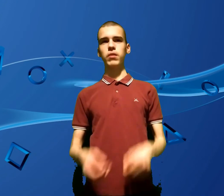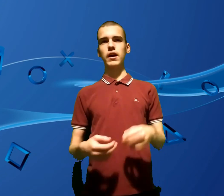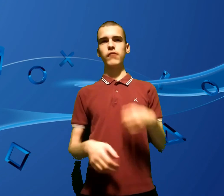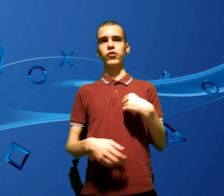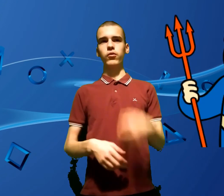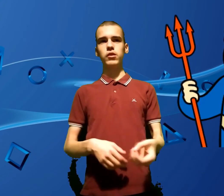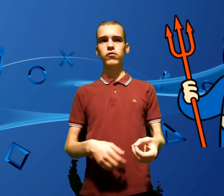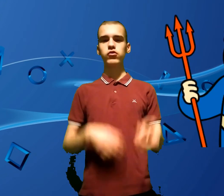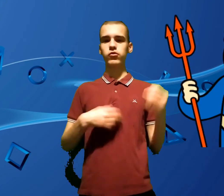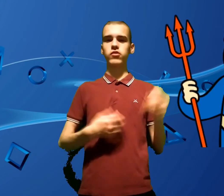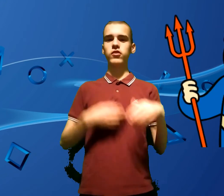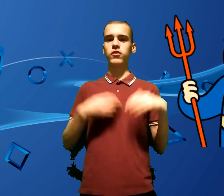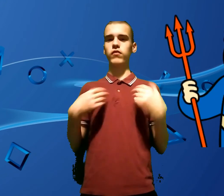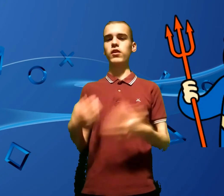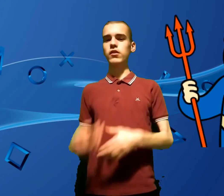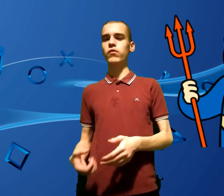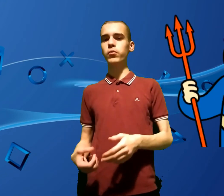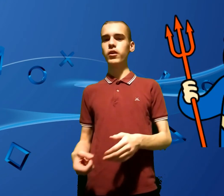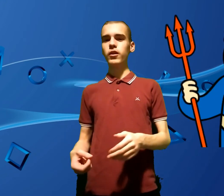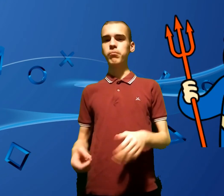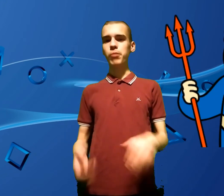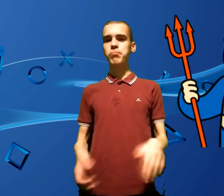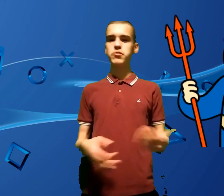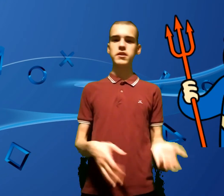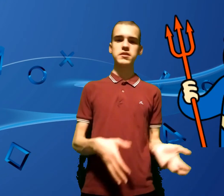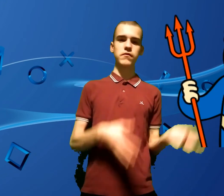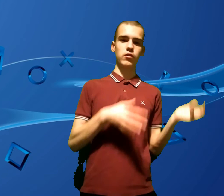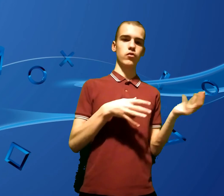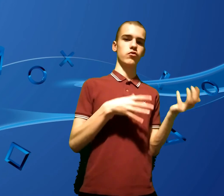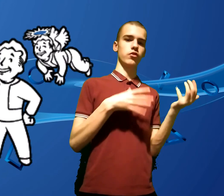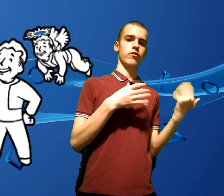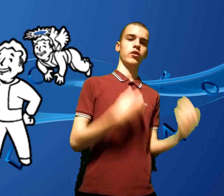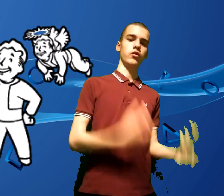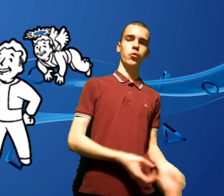but I have done a lot of evil. So I considered very evil, but I'm praised for the good stuff I do.